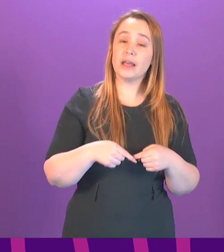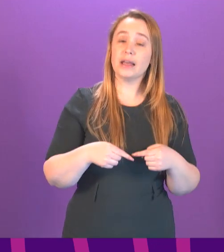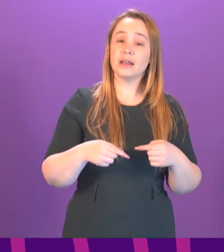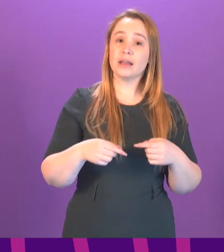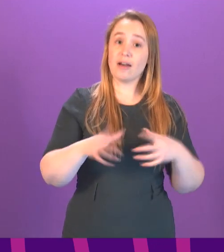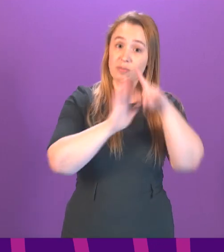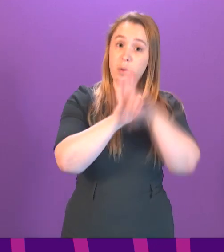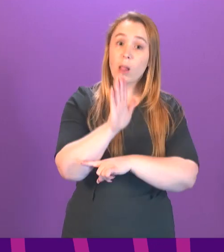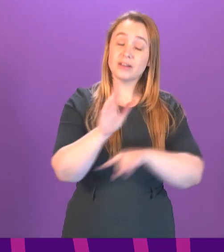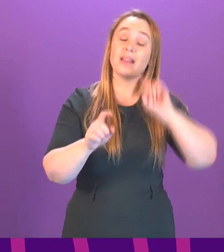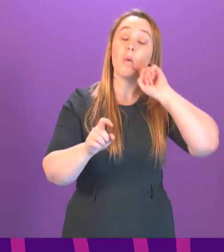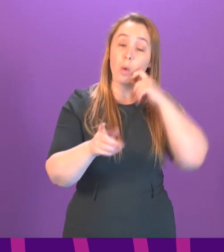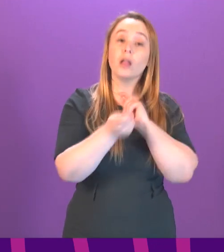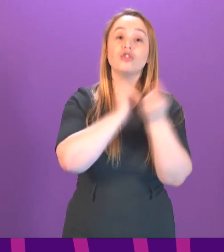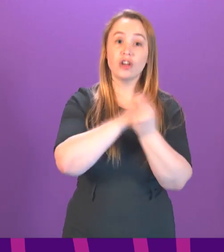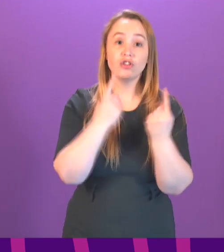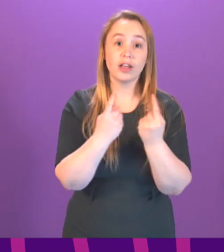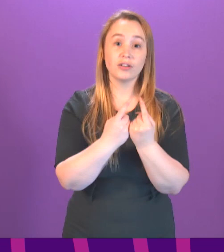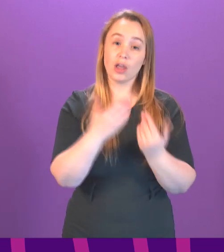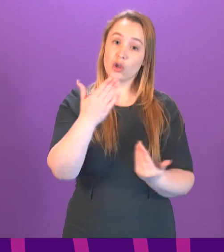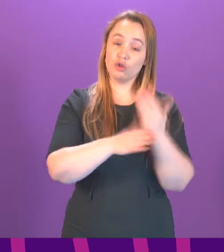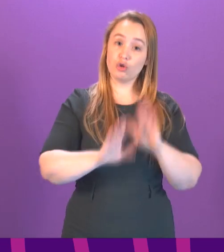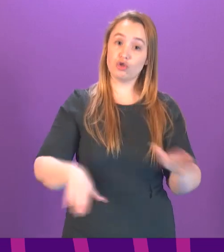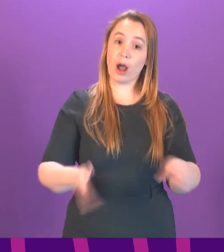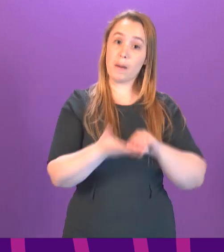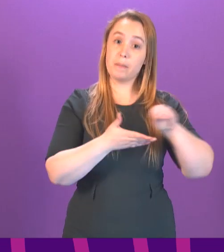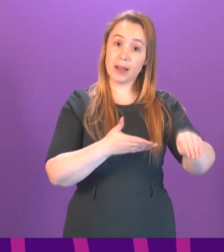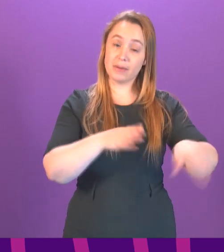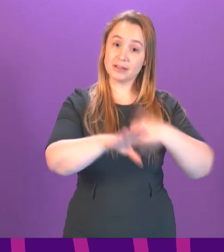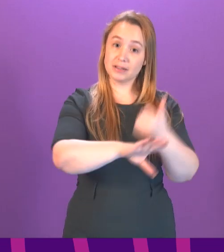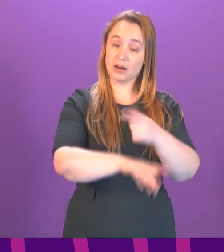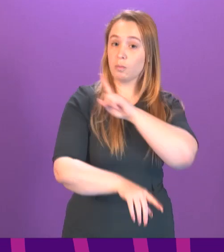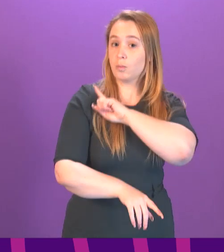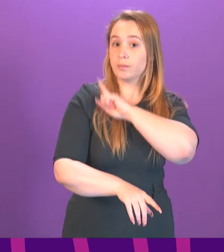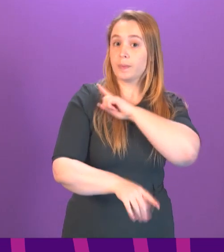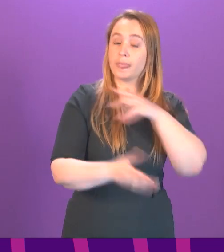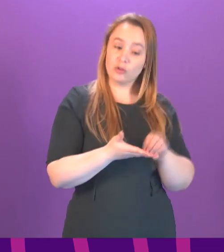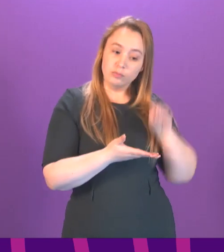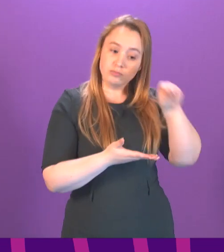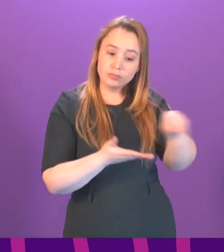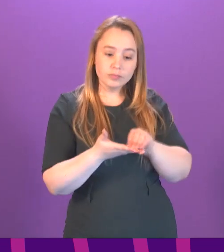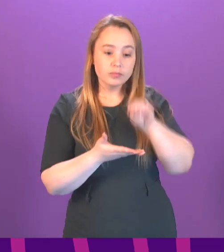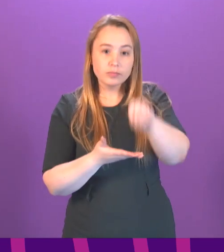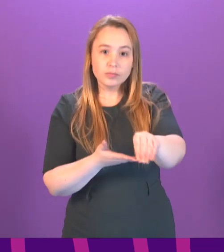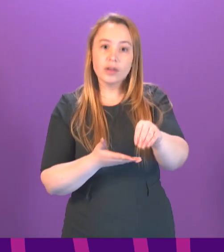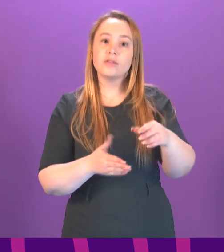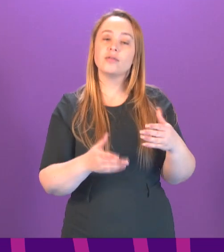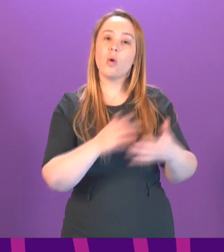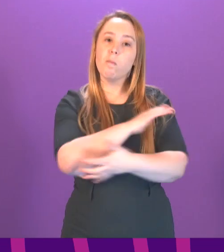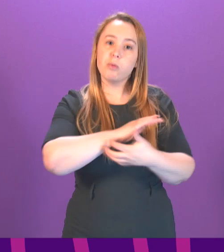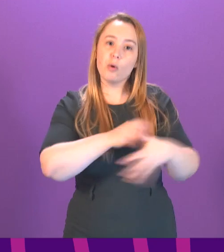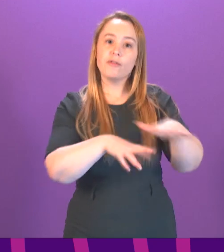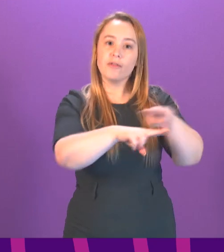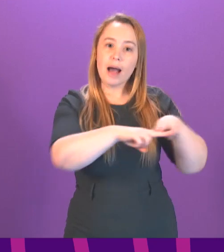policies in place. The new Scottish child payment just taking effect now to put extra money into the pockets of low-income families